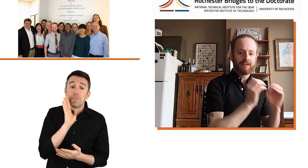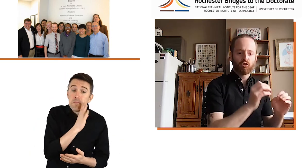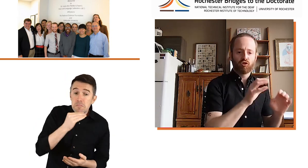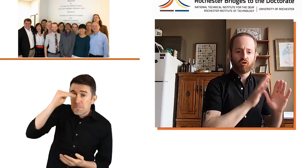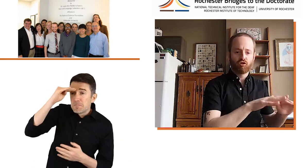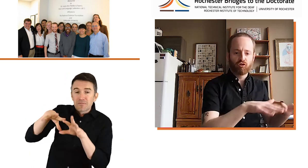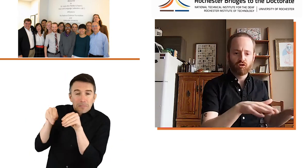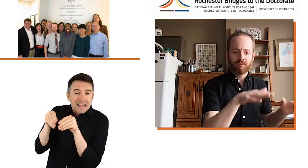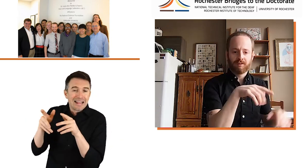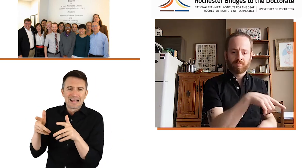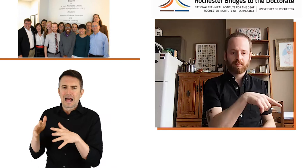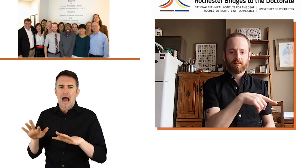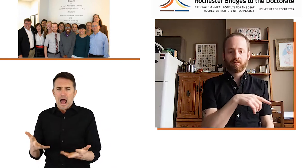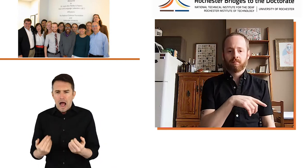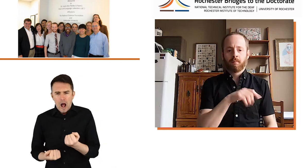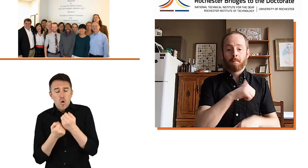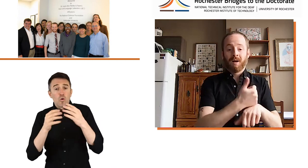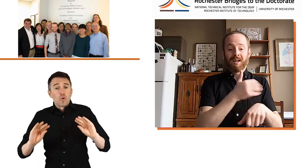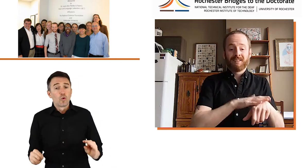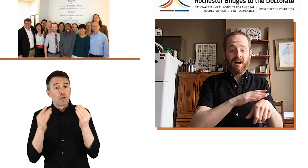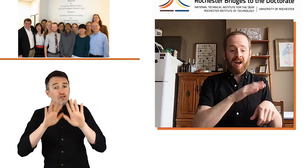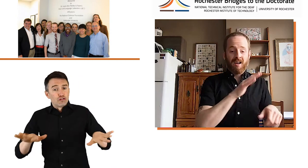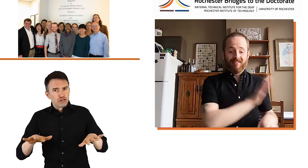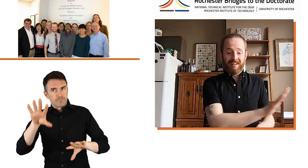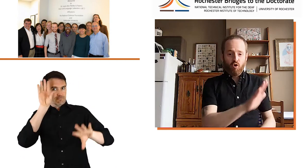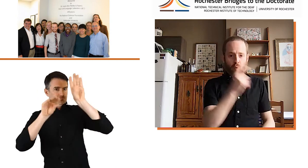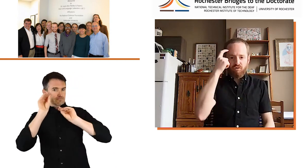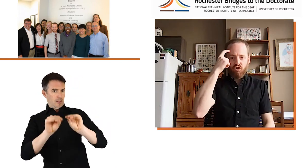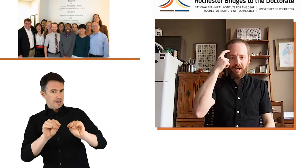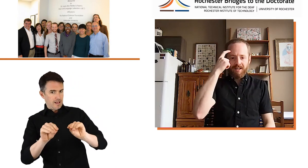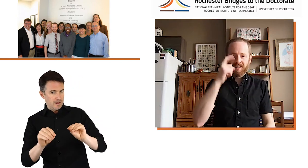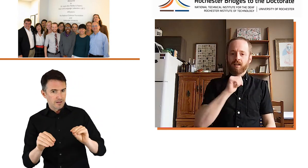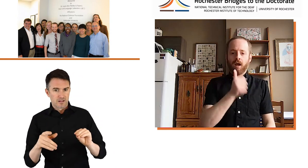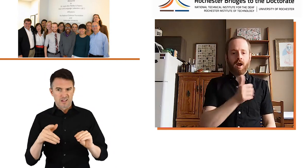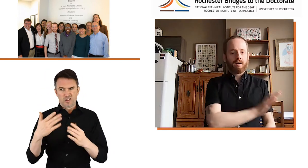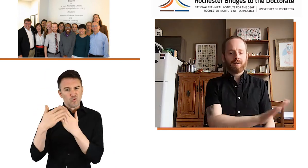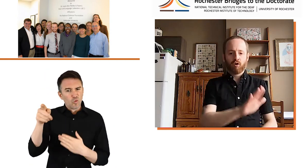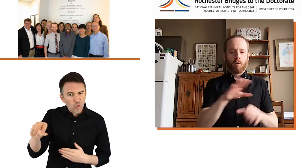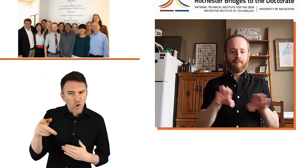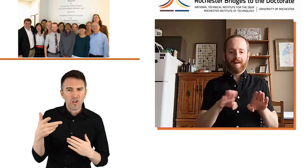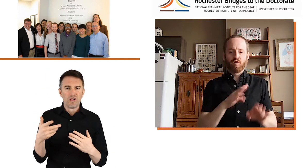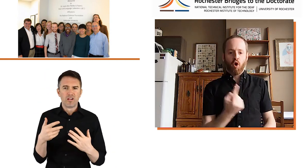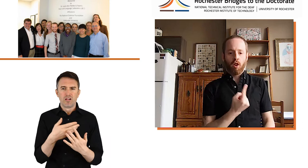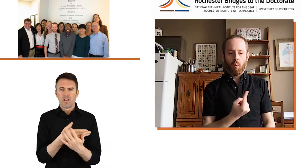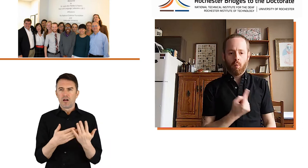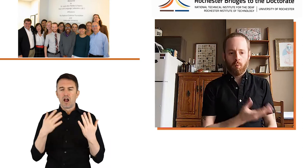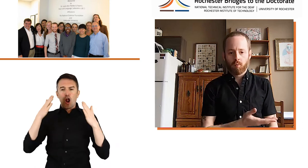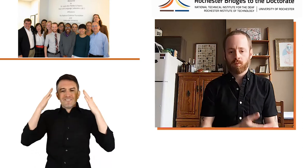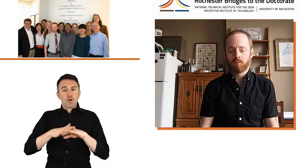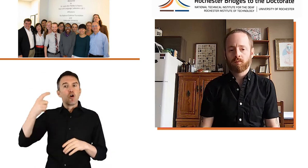apply that to better educate children in the school setting and to understand that